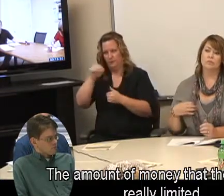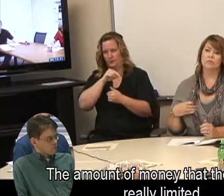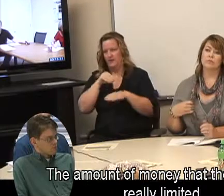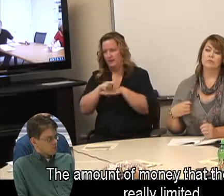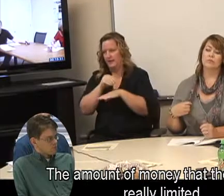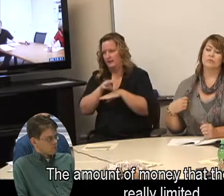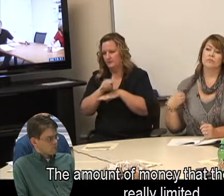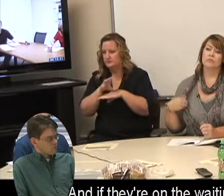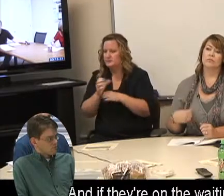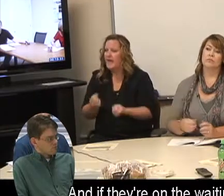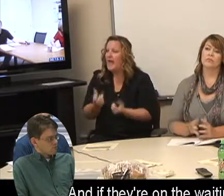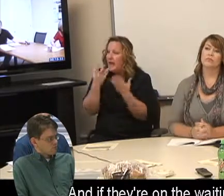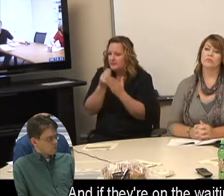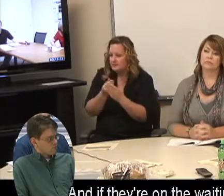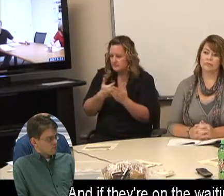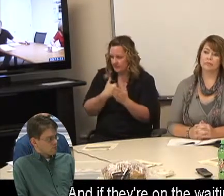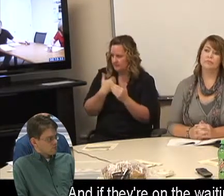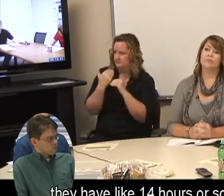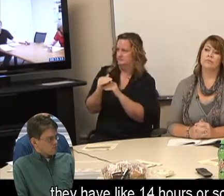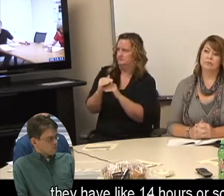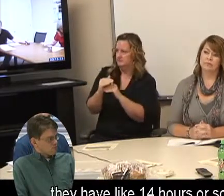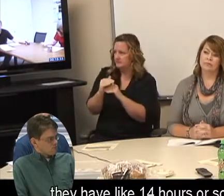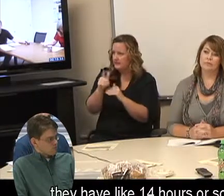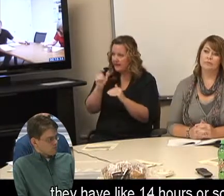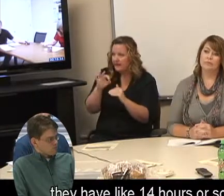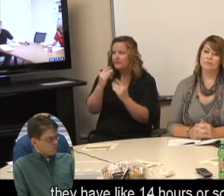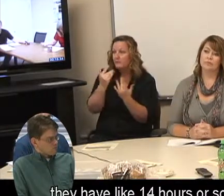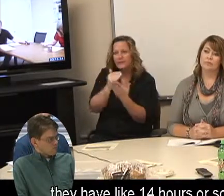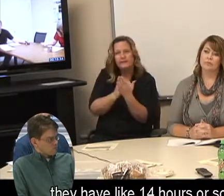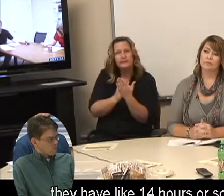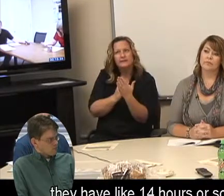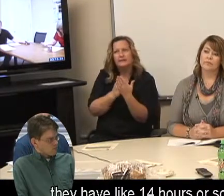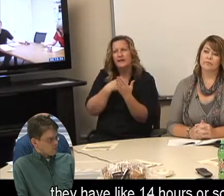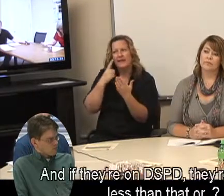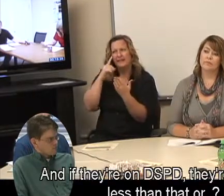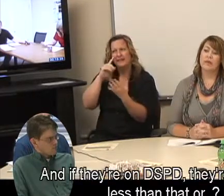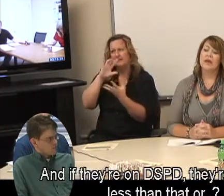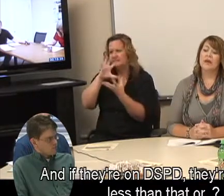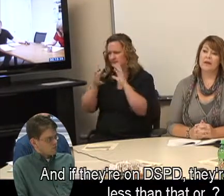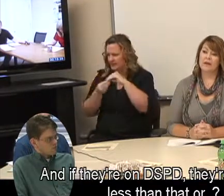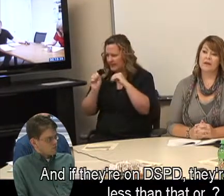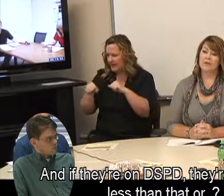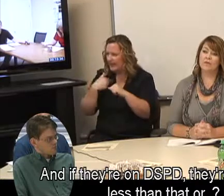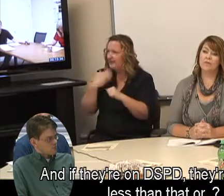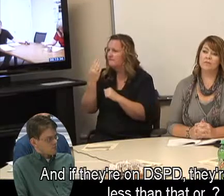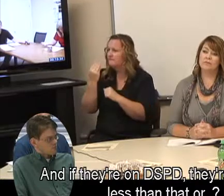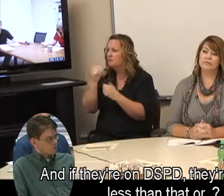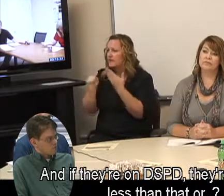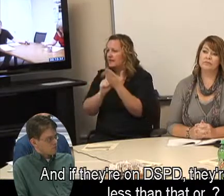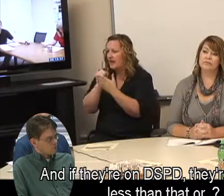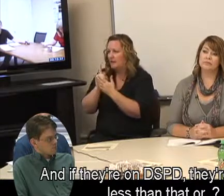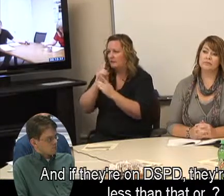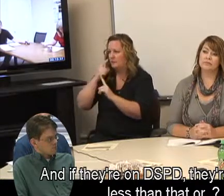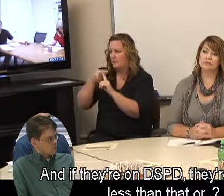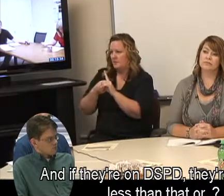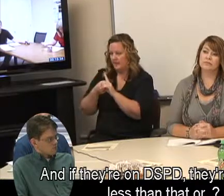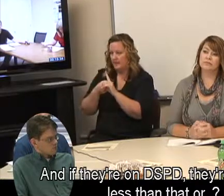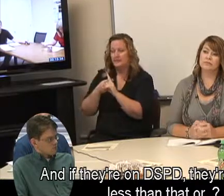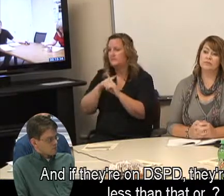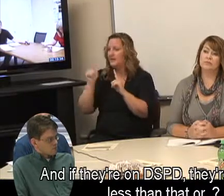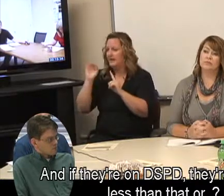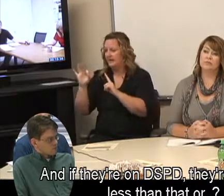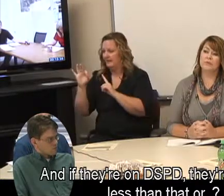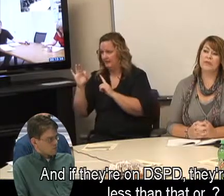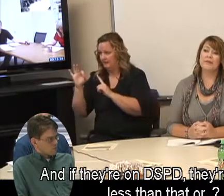have is really limited. I think you said they're on the waiting list. They have like 14 hours or something a month. And if they're on DSPD, it's even